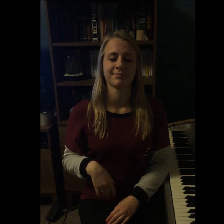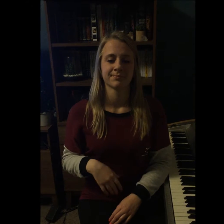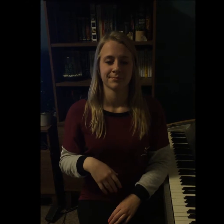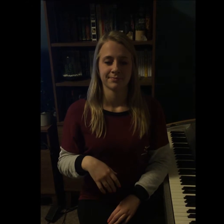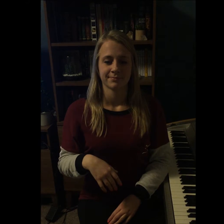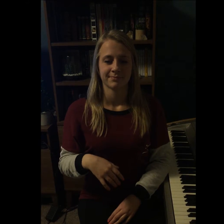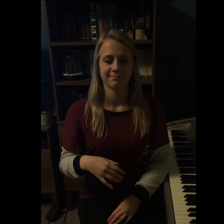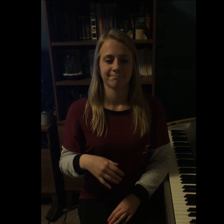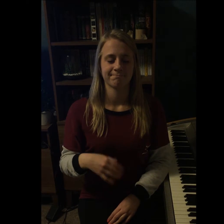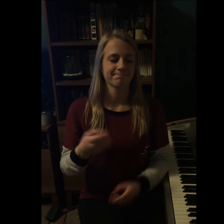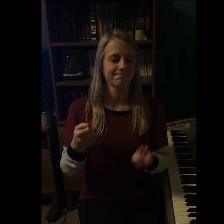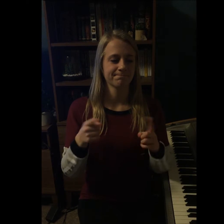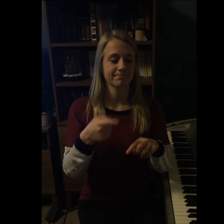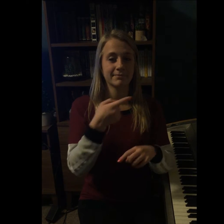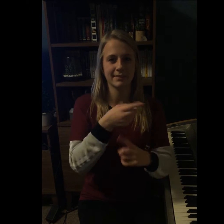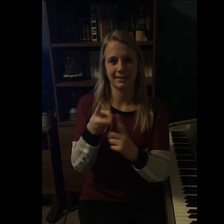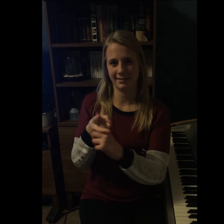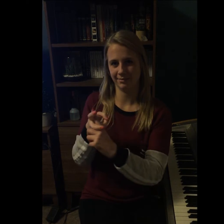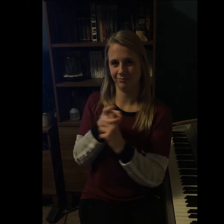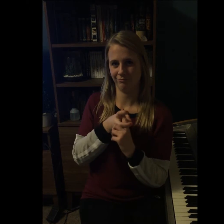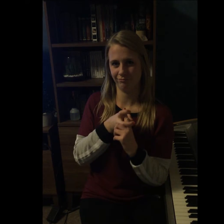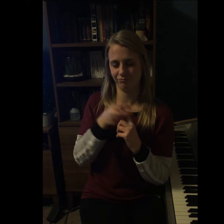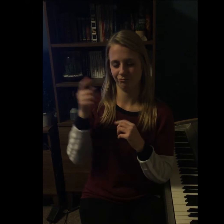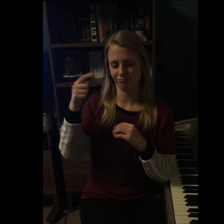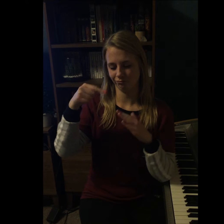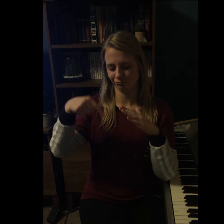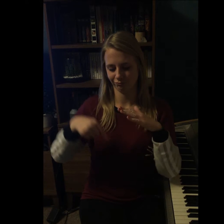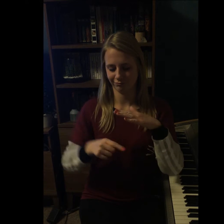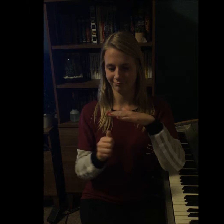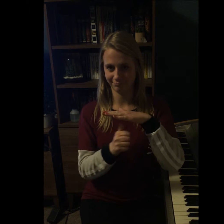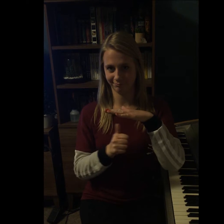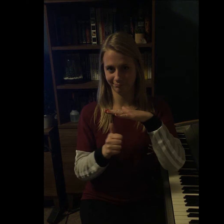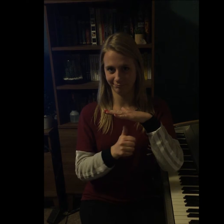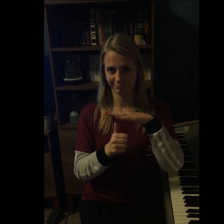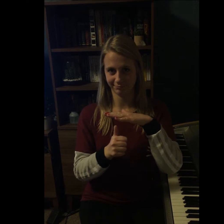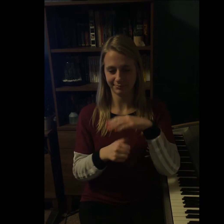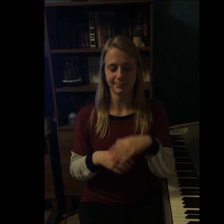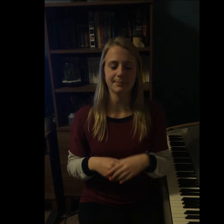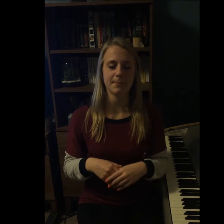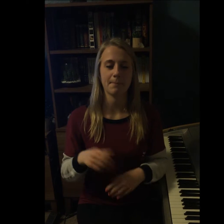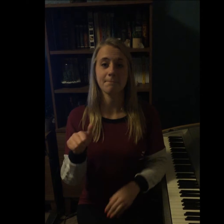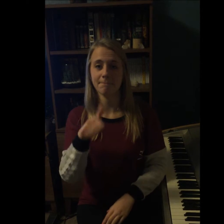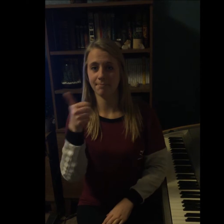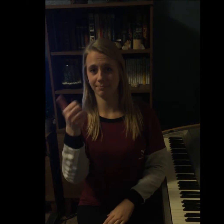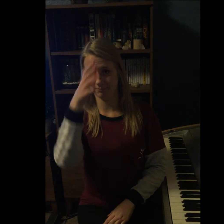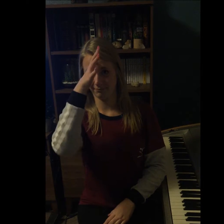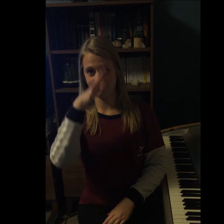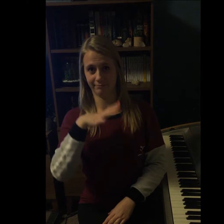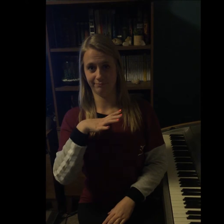And do I dream again For now I